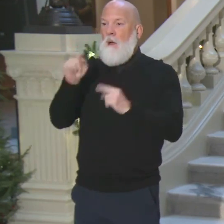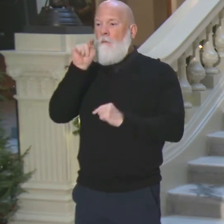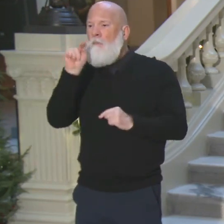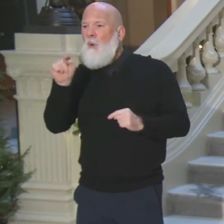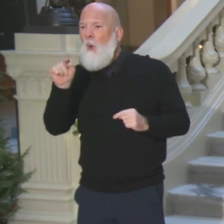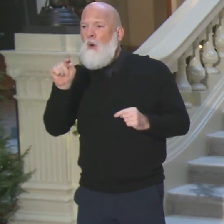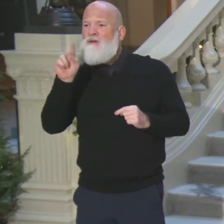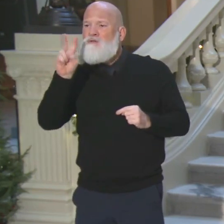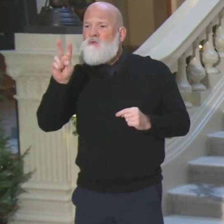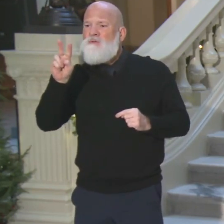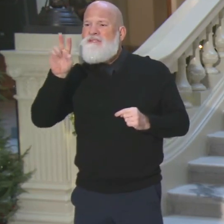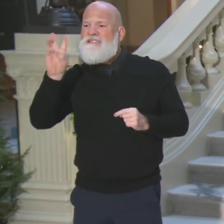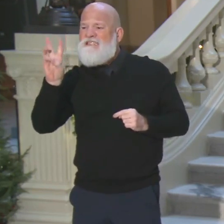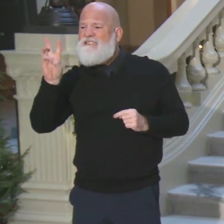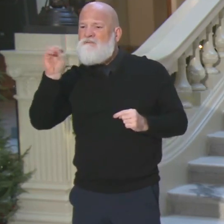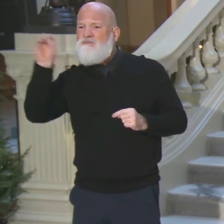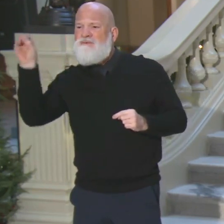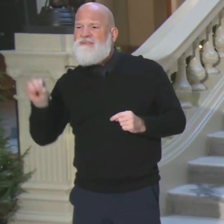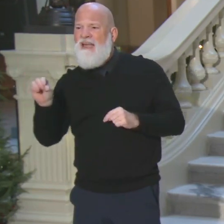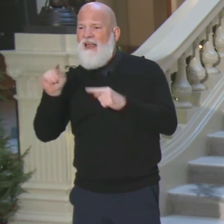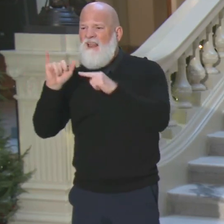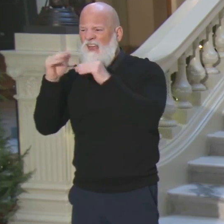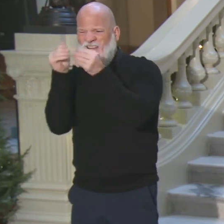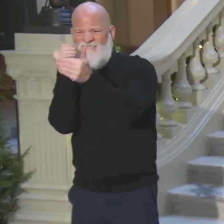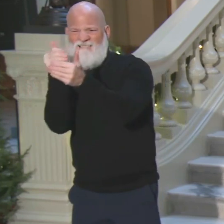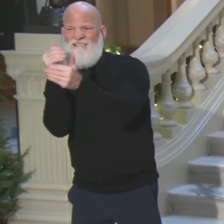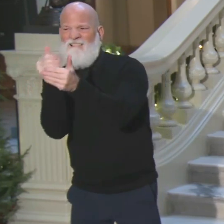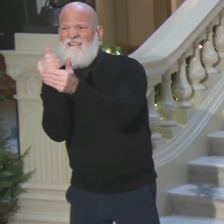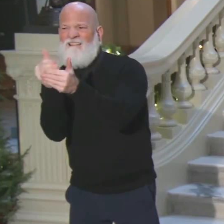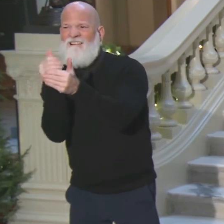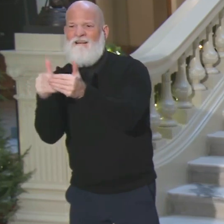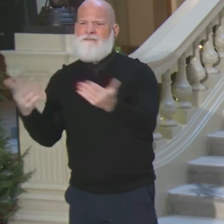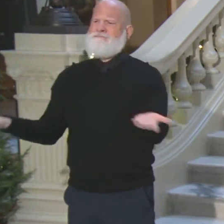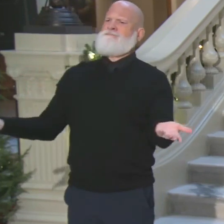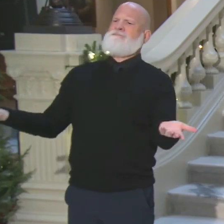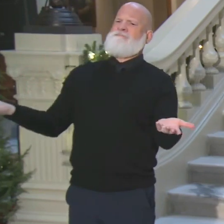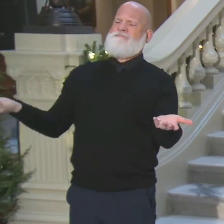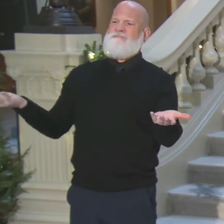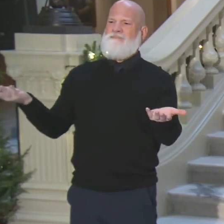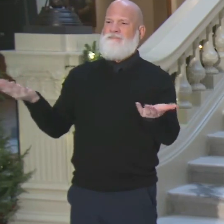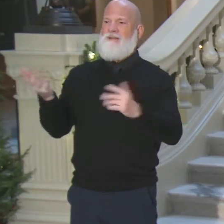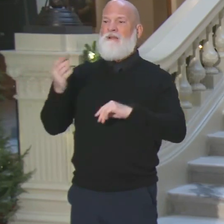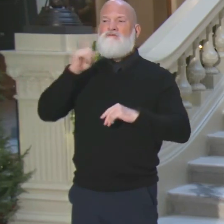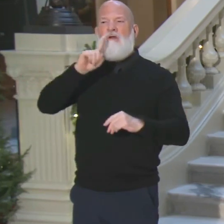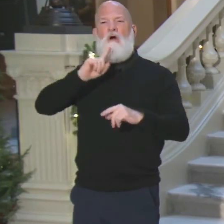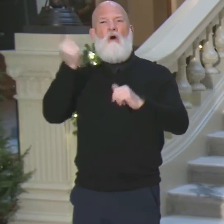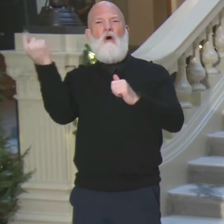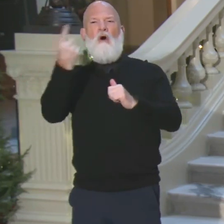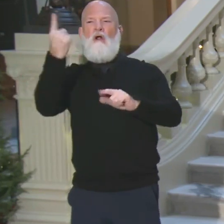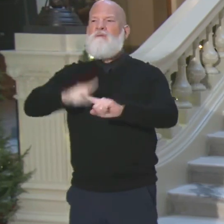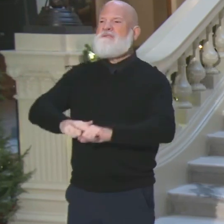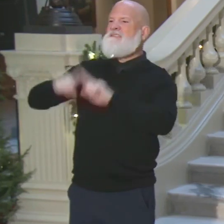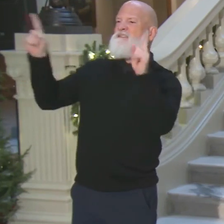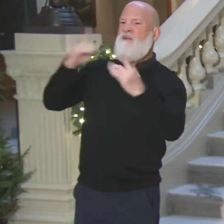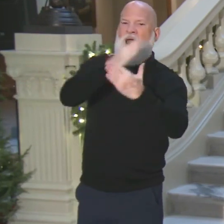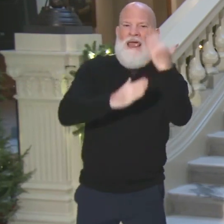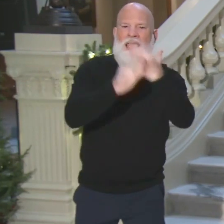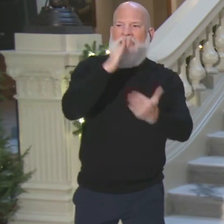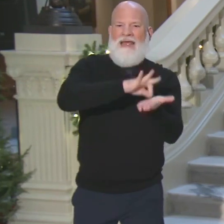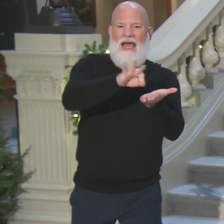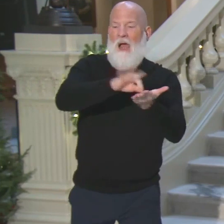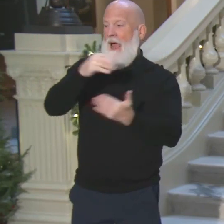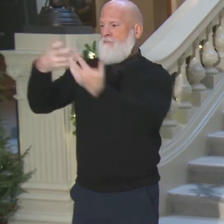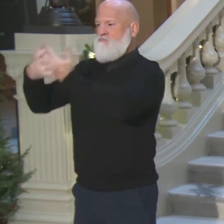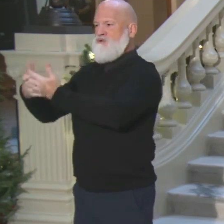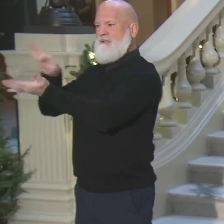close, especially when all the studies show you expect a one to 2% differential on hand counted ballots. And if you take that math and that biggest part of